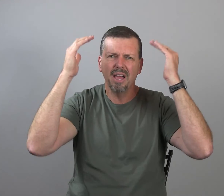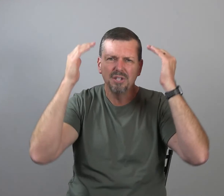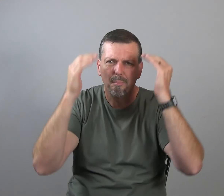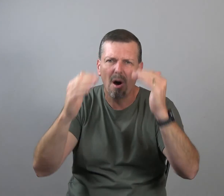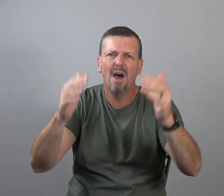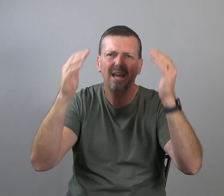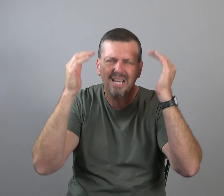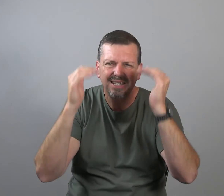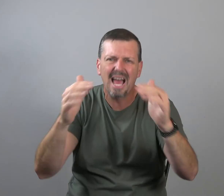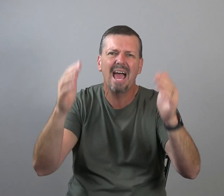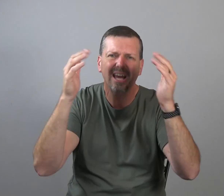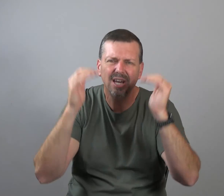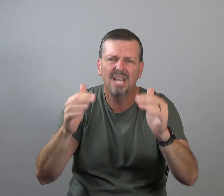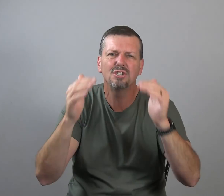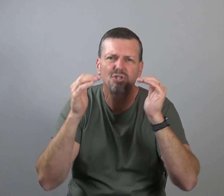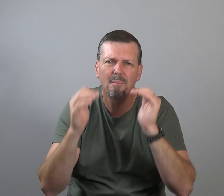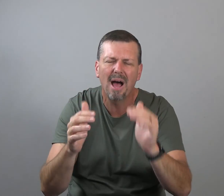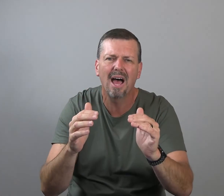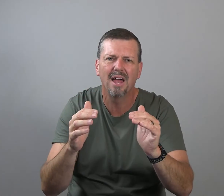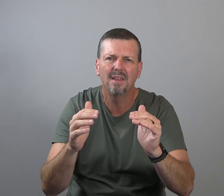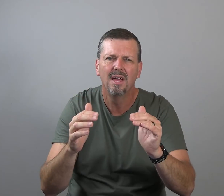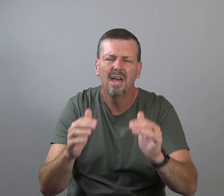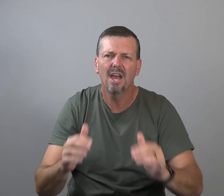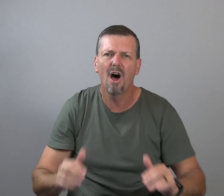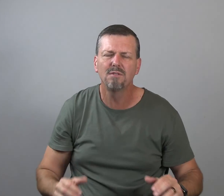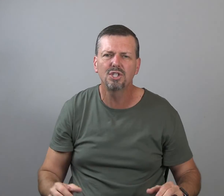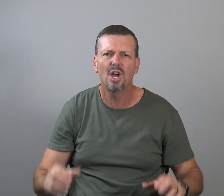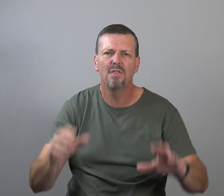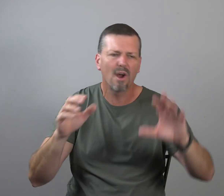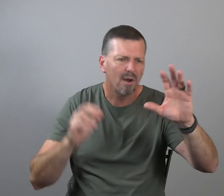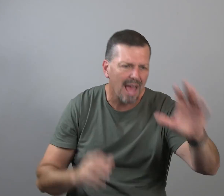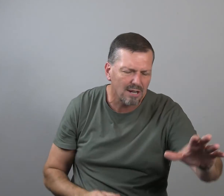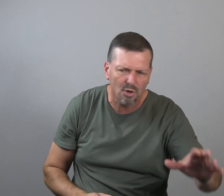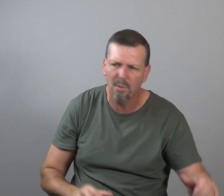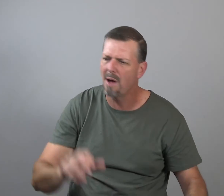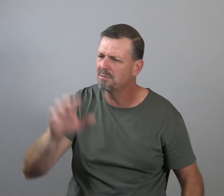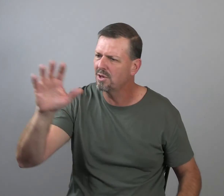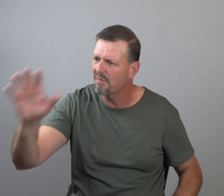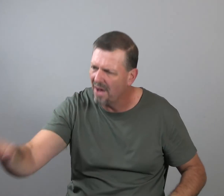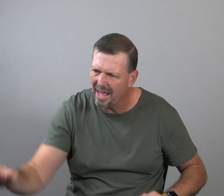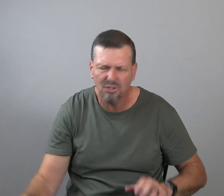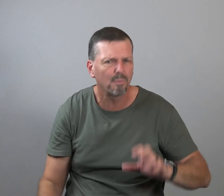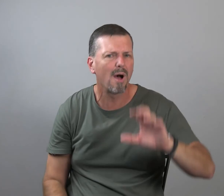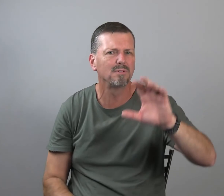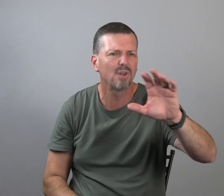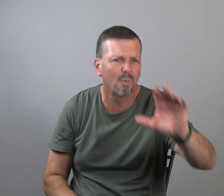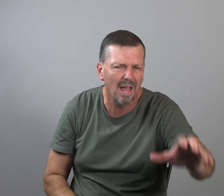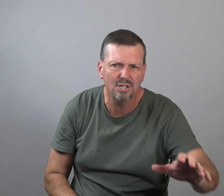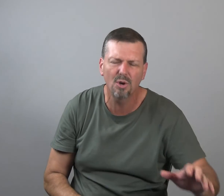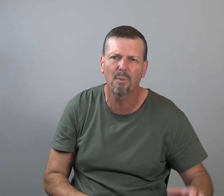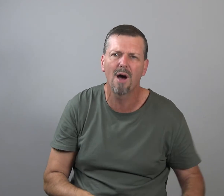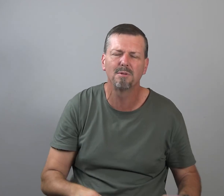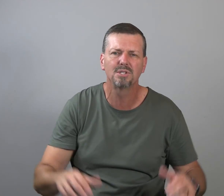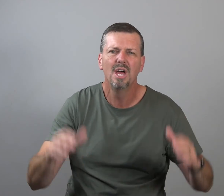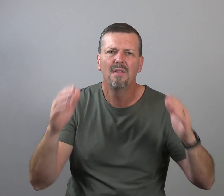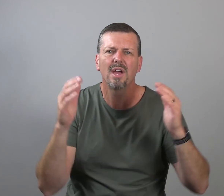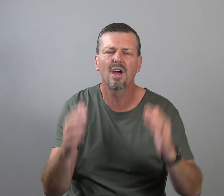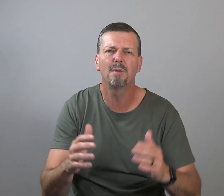now a demonic attack against your mind. And all of a sudden there are natural problems. There are financial problems. There are relational problems that come